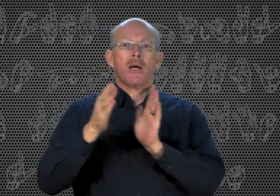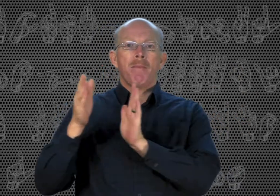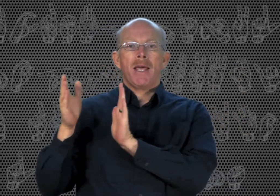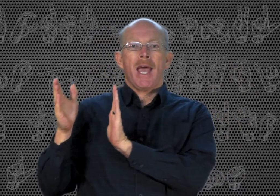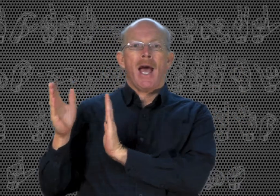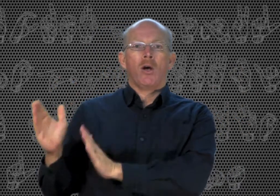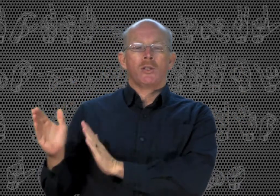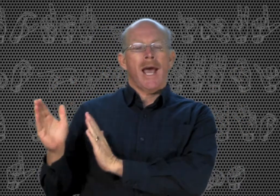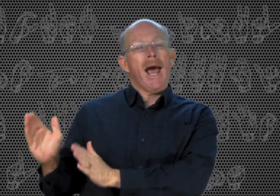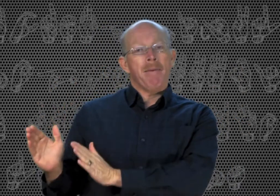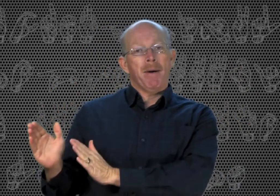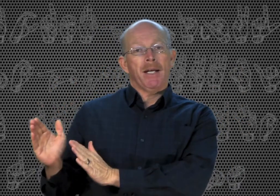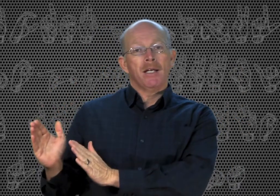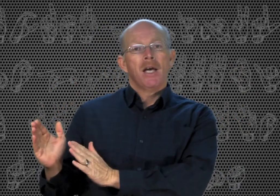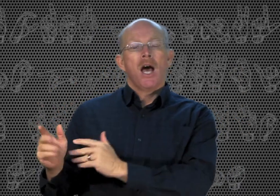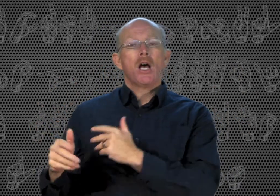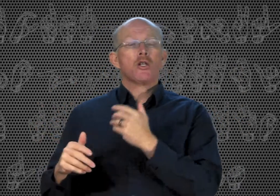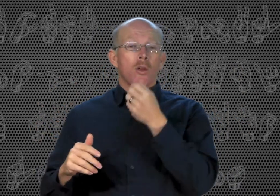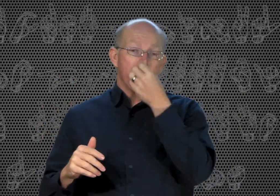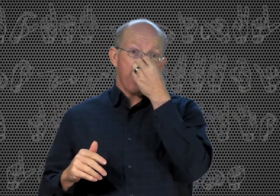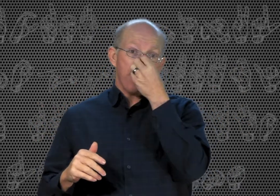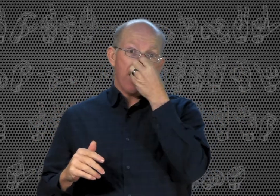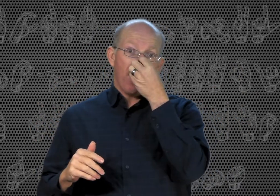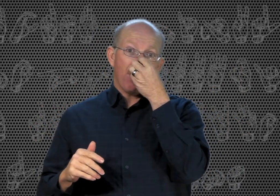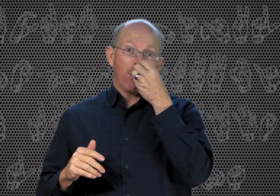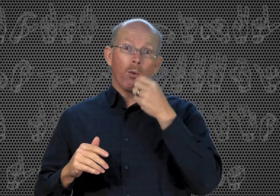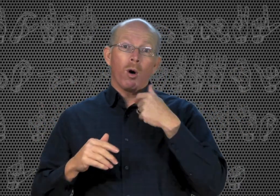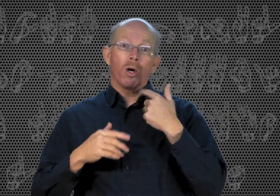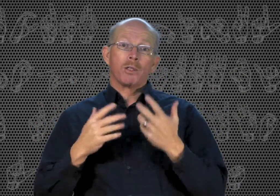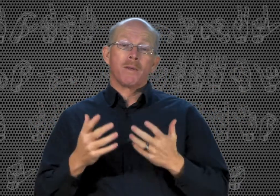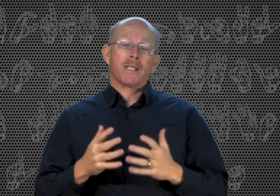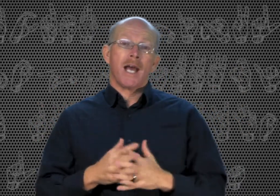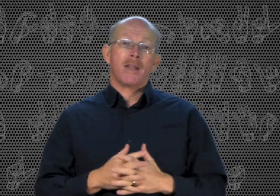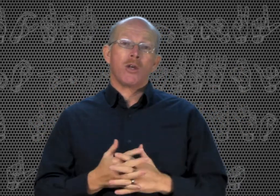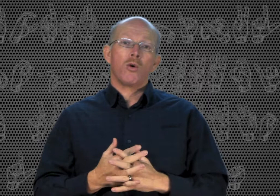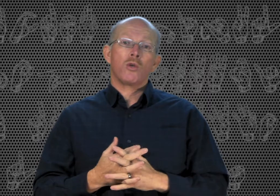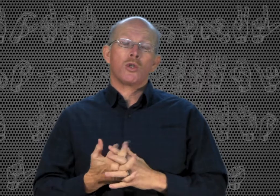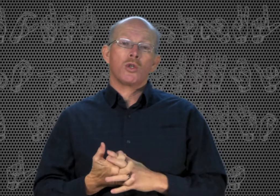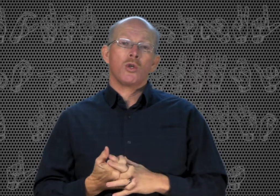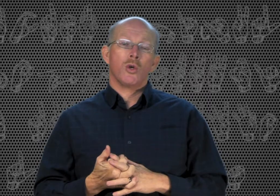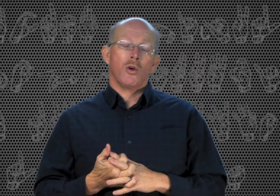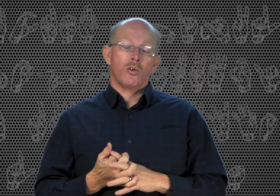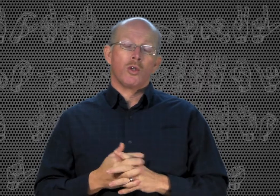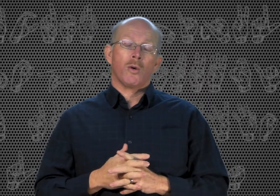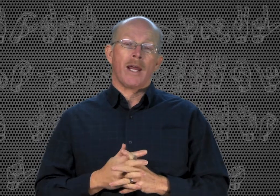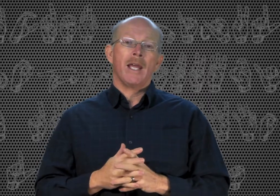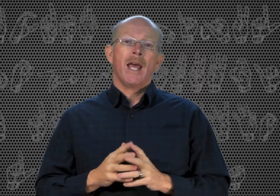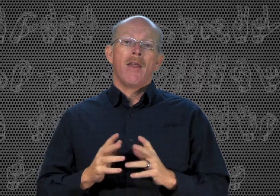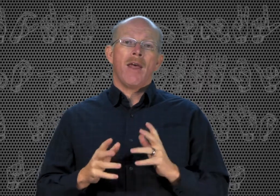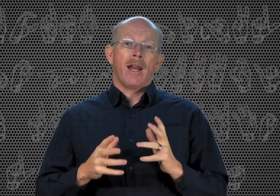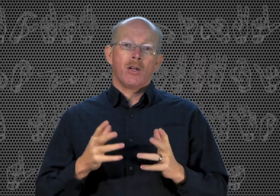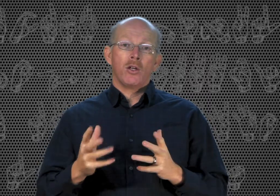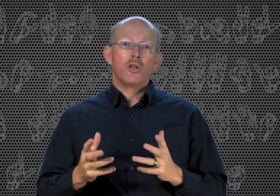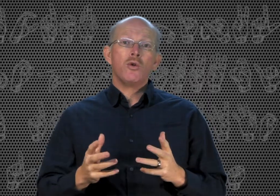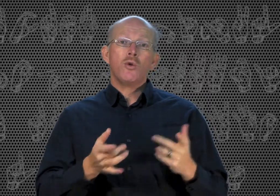something else happened. So there may be other words beside those two, those three that could use